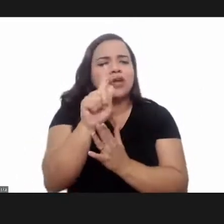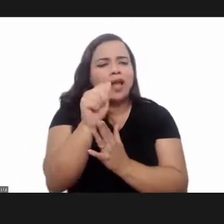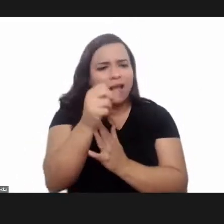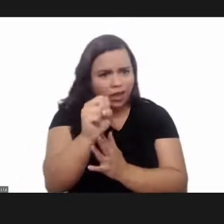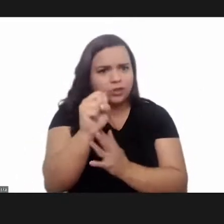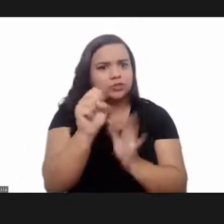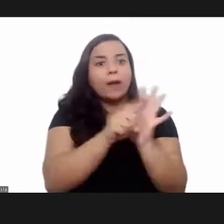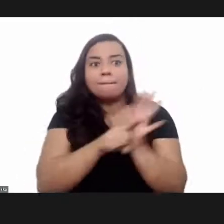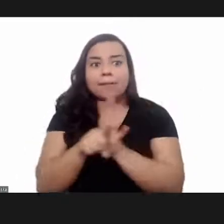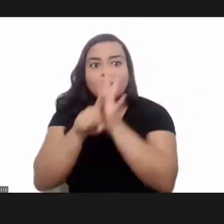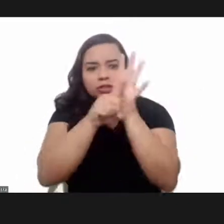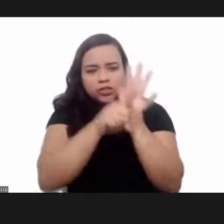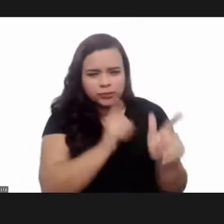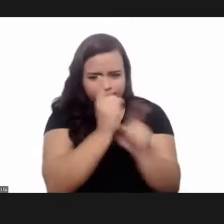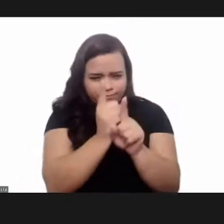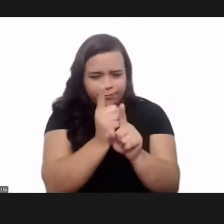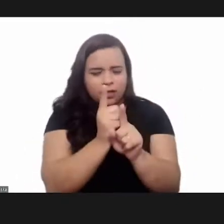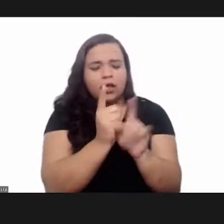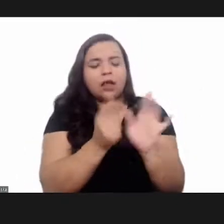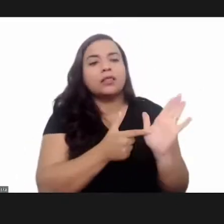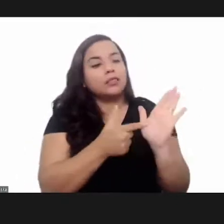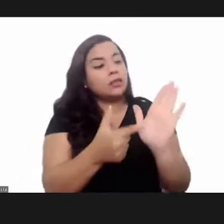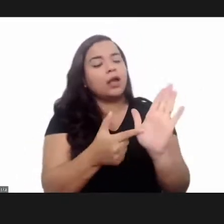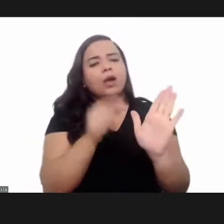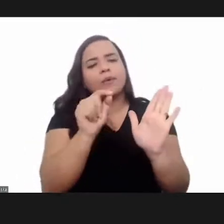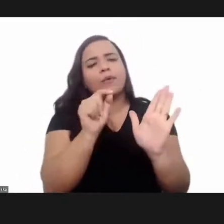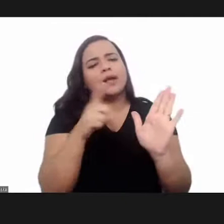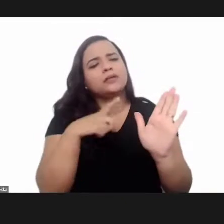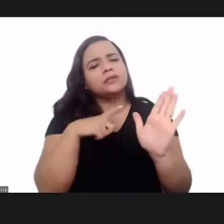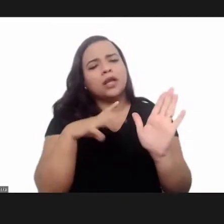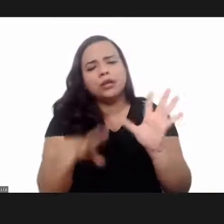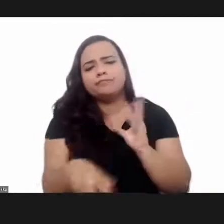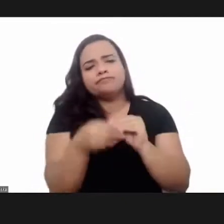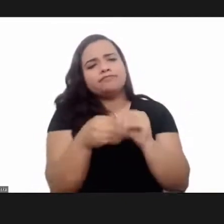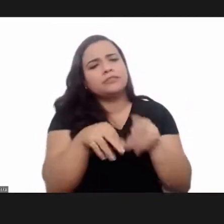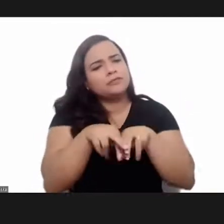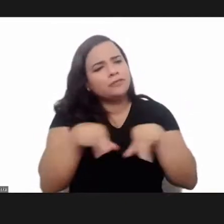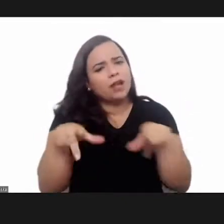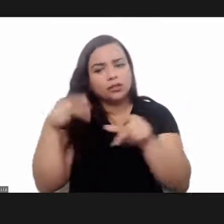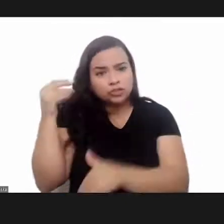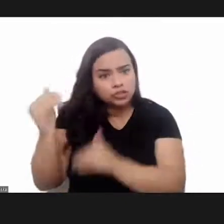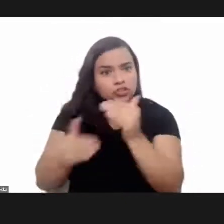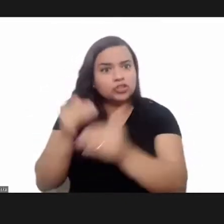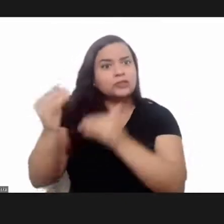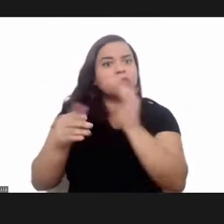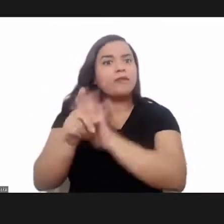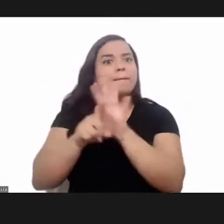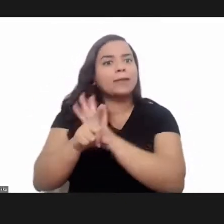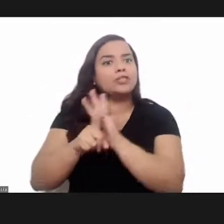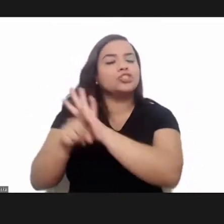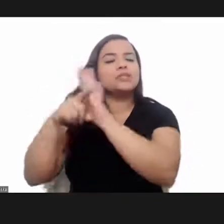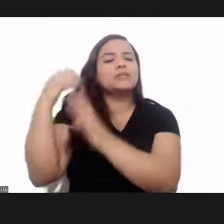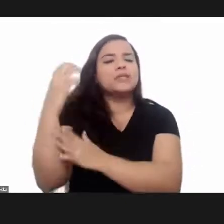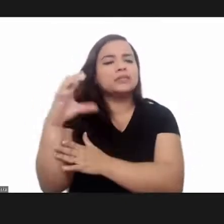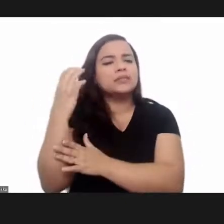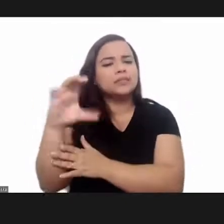research and the fight against chagas disease has involved noteworthy contributions for scientific research